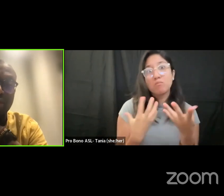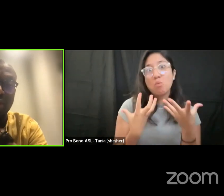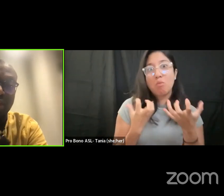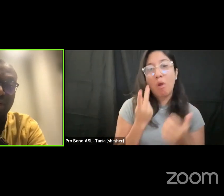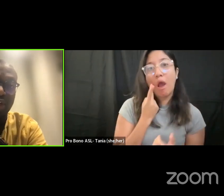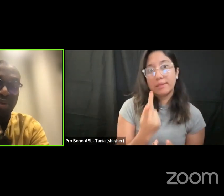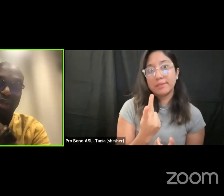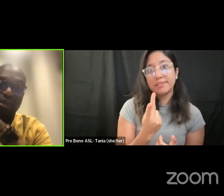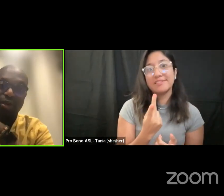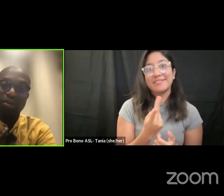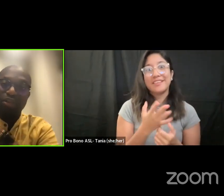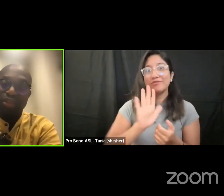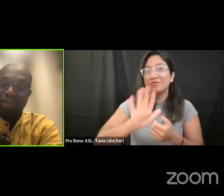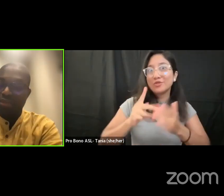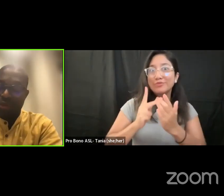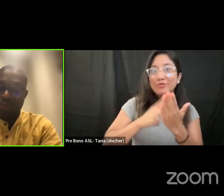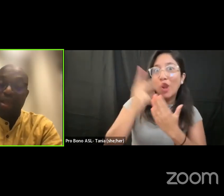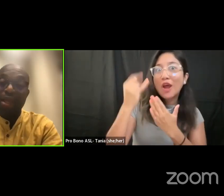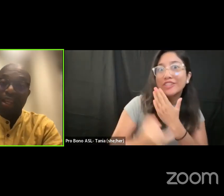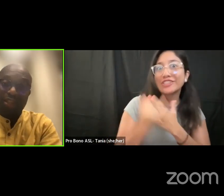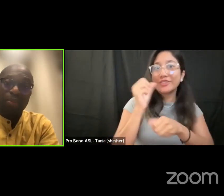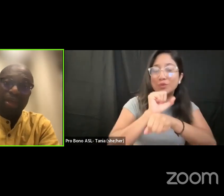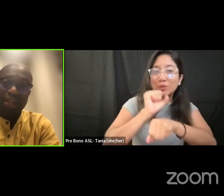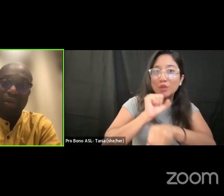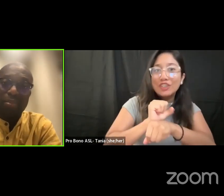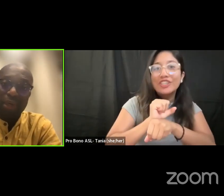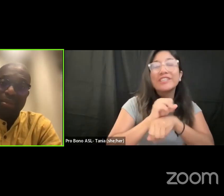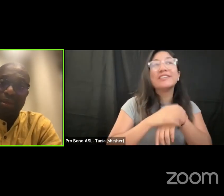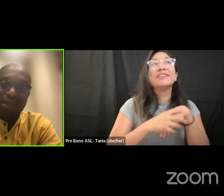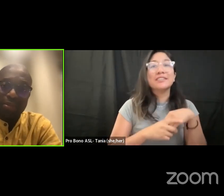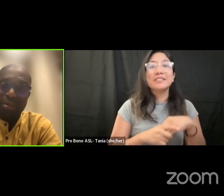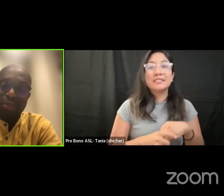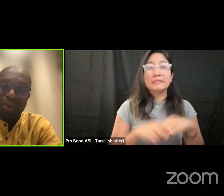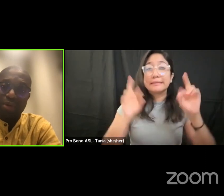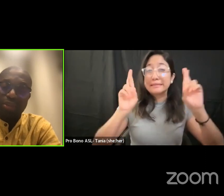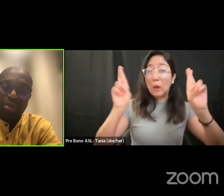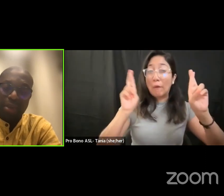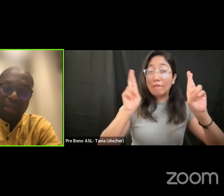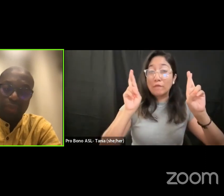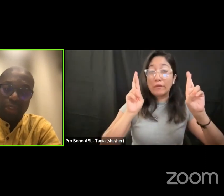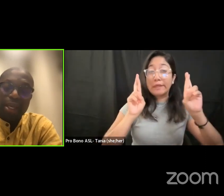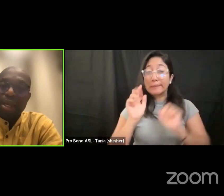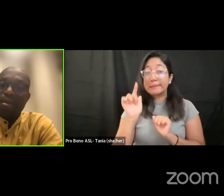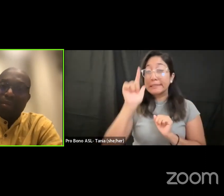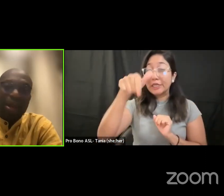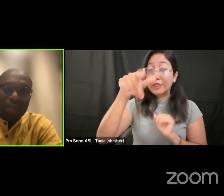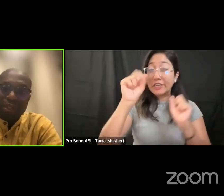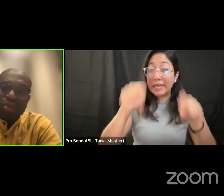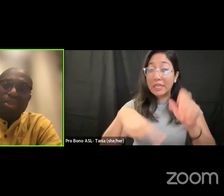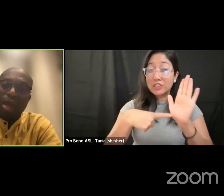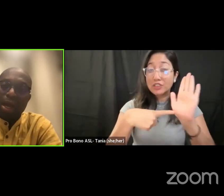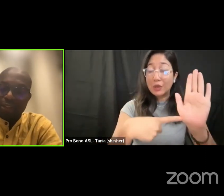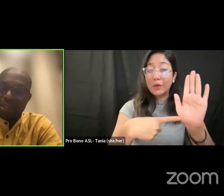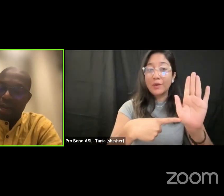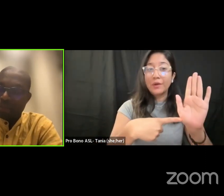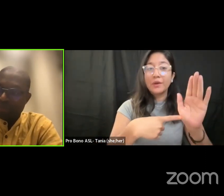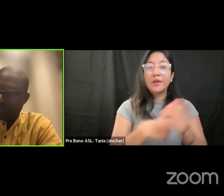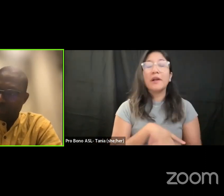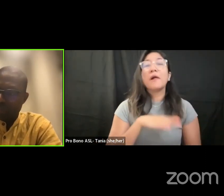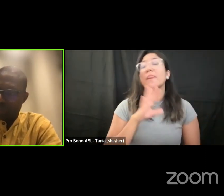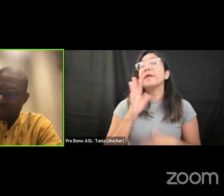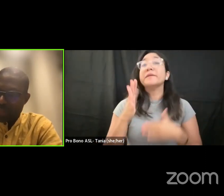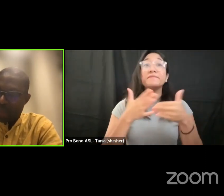some of the work that you're doing in concrete terms so let's hope that at some point maybe maybe we can return back to it but i wanted to start